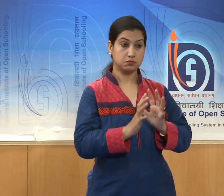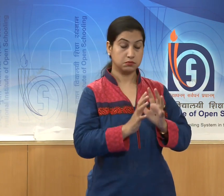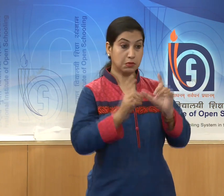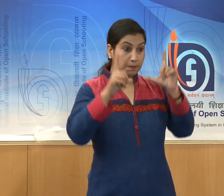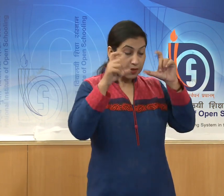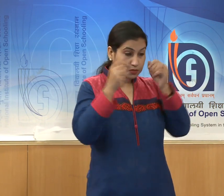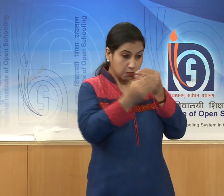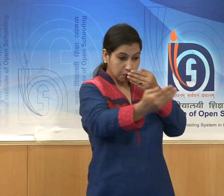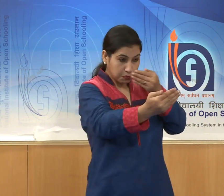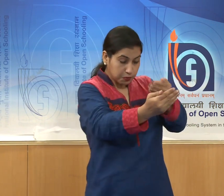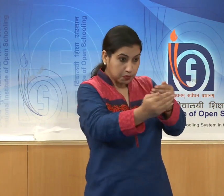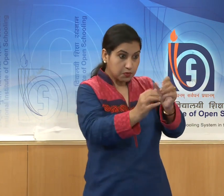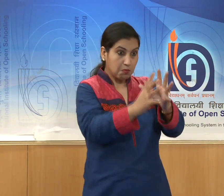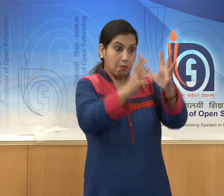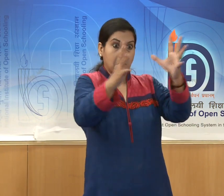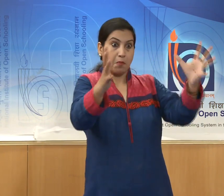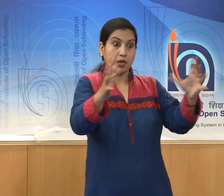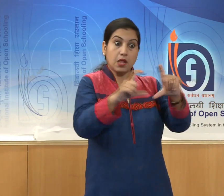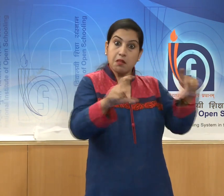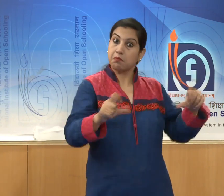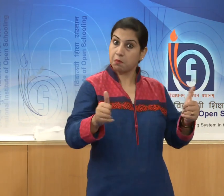to us.